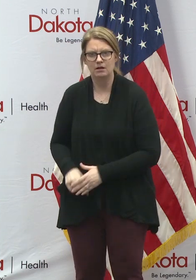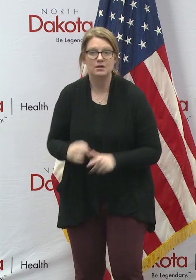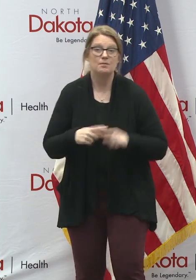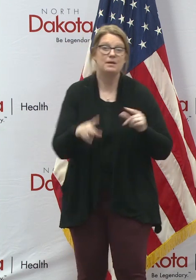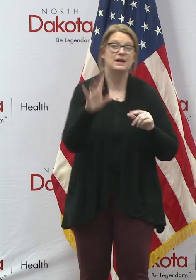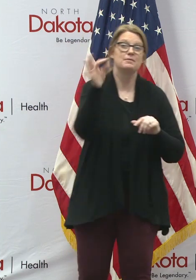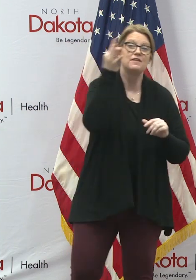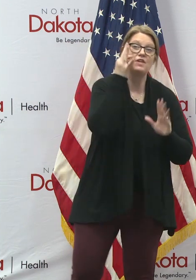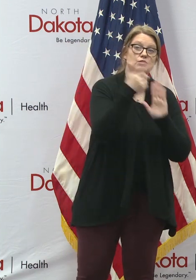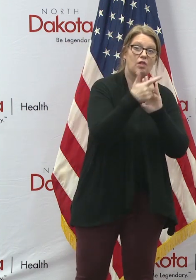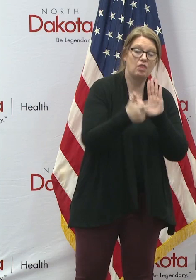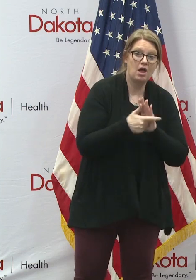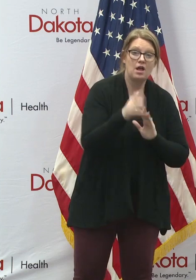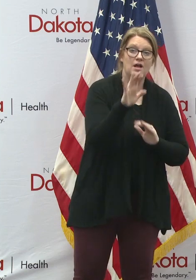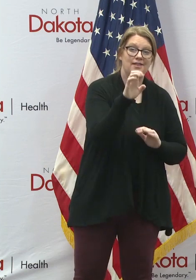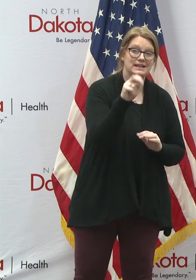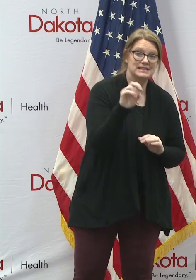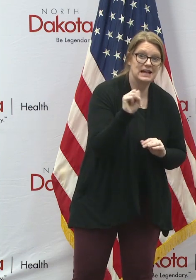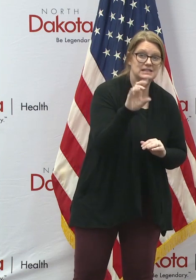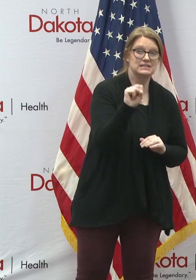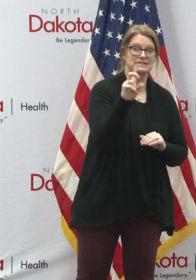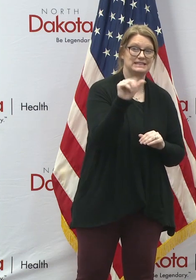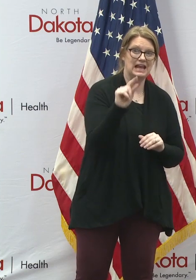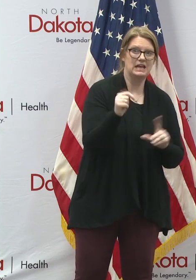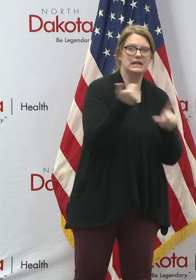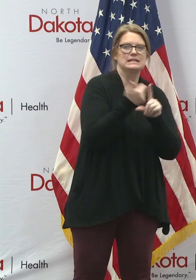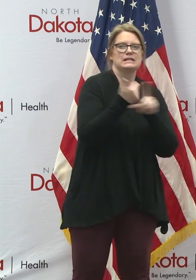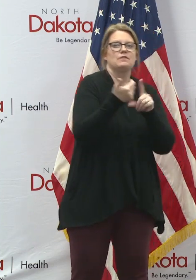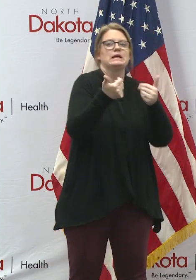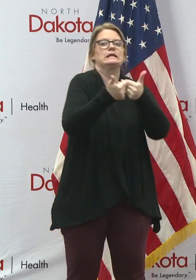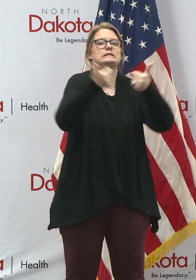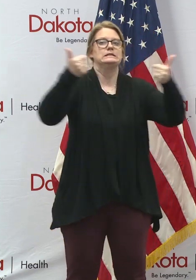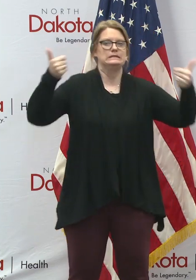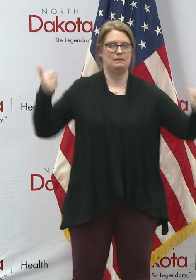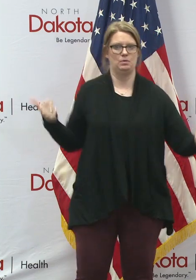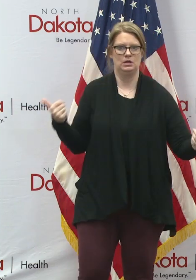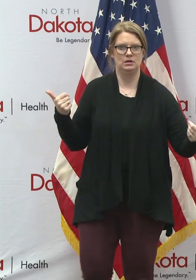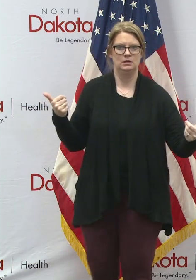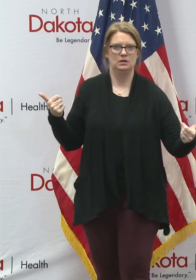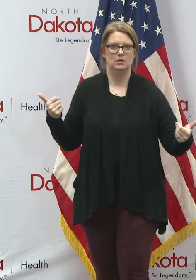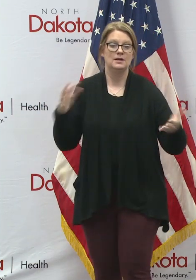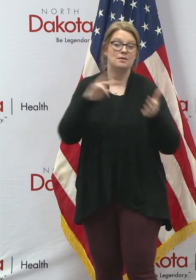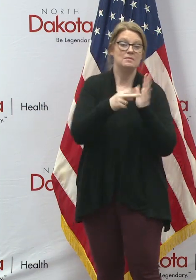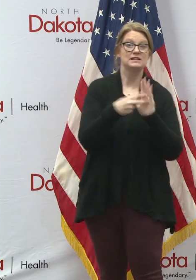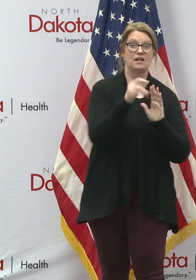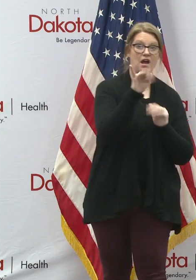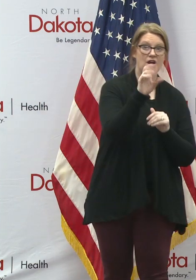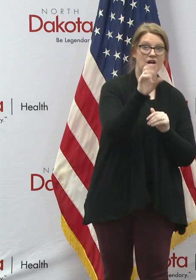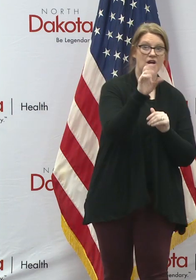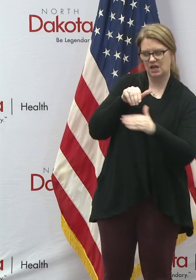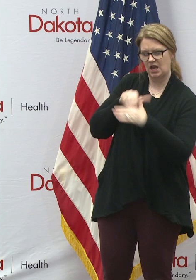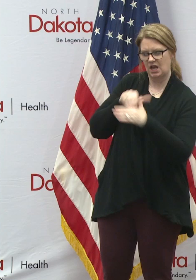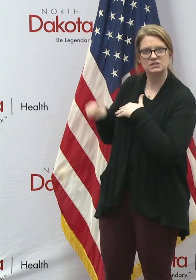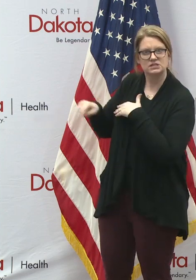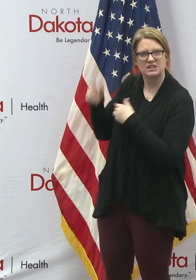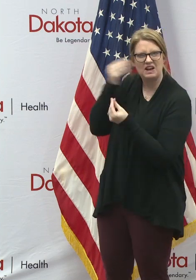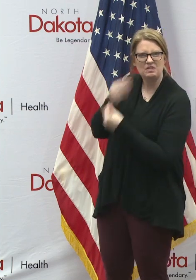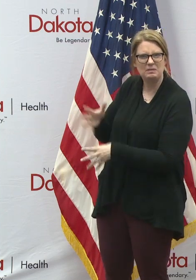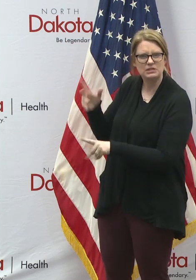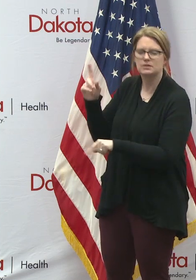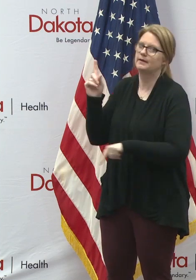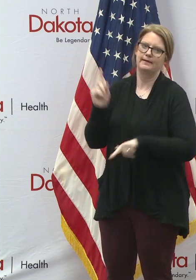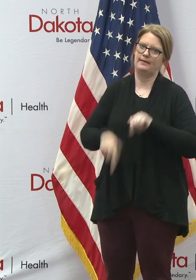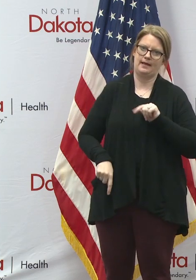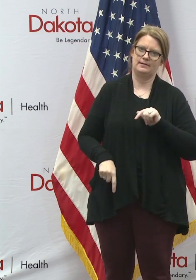is kept completely separate from any other government agency. It's not accessible by the IRS or by any health groups or